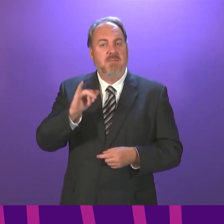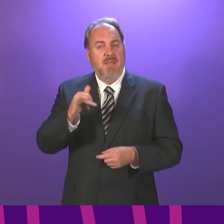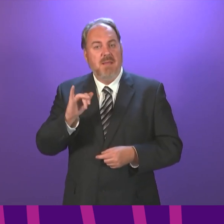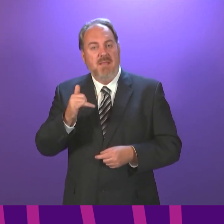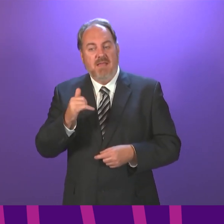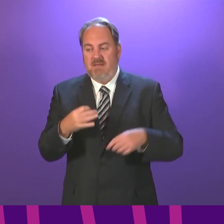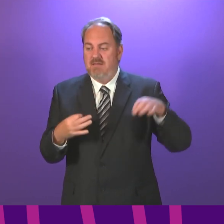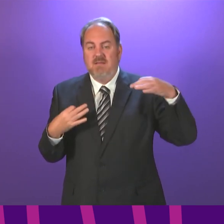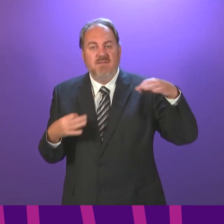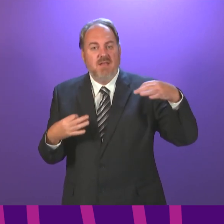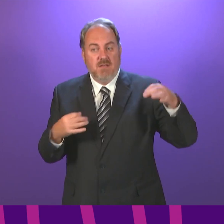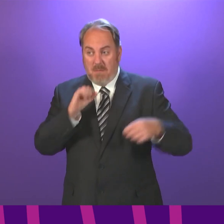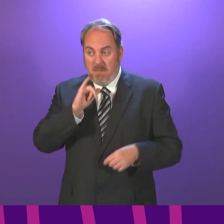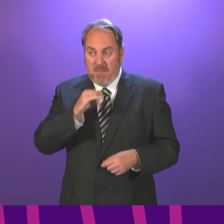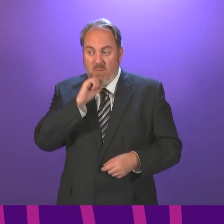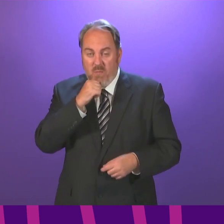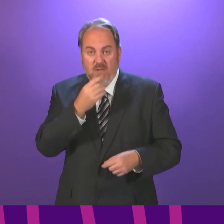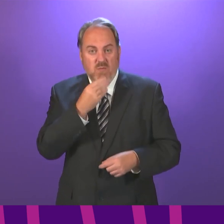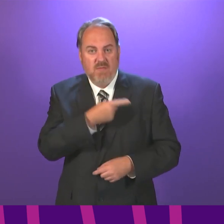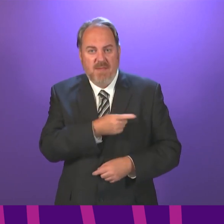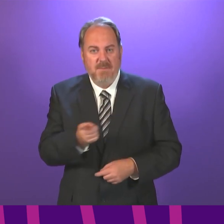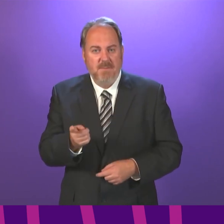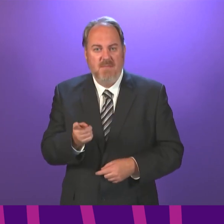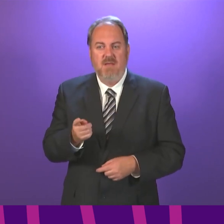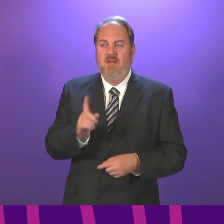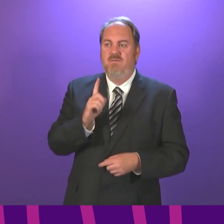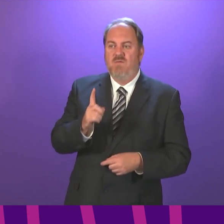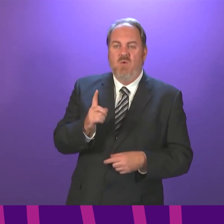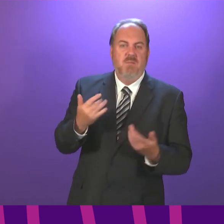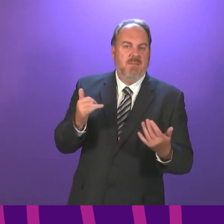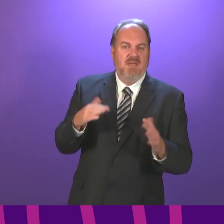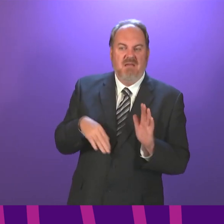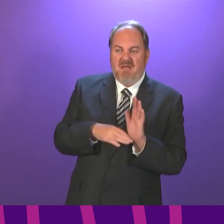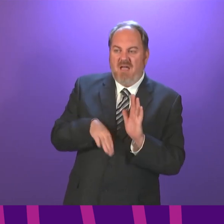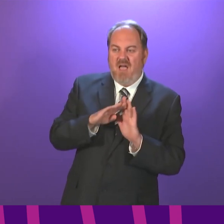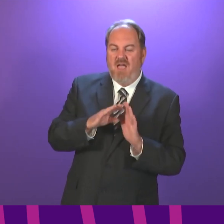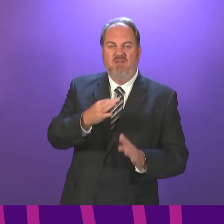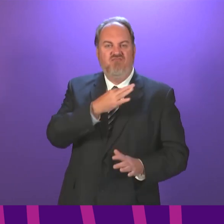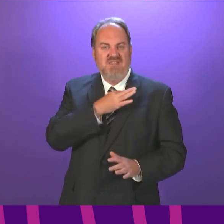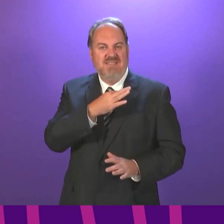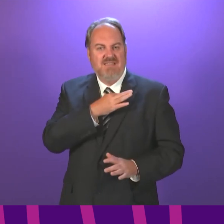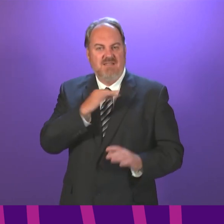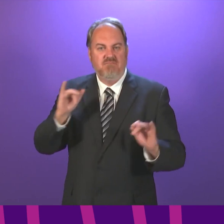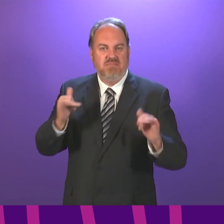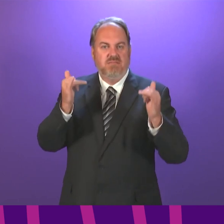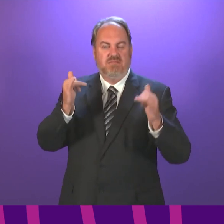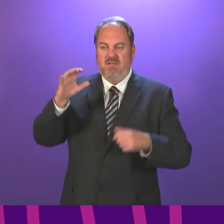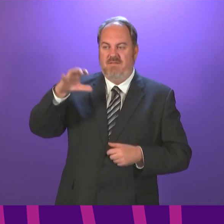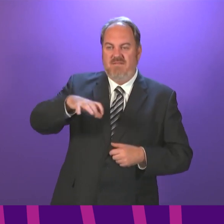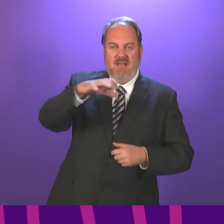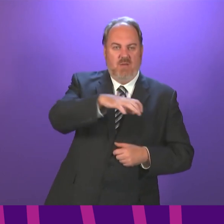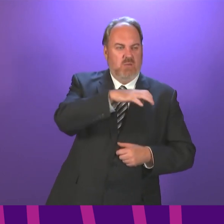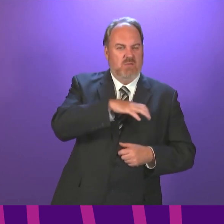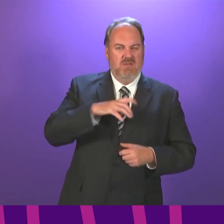status certification for access to certain higher-risk venues. Can the First Minister elaborate on what she